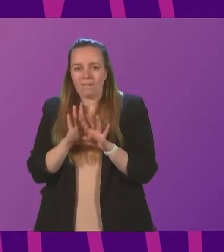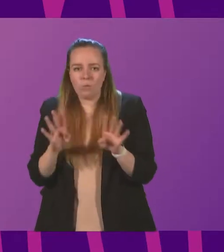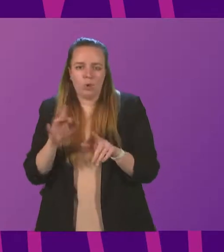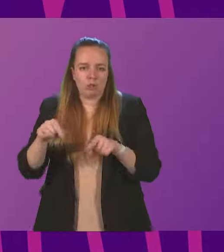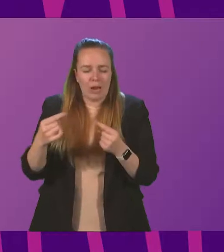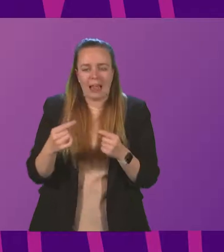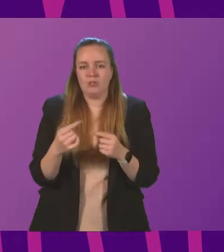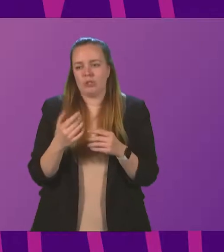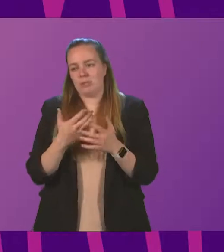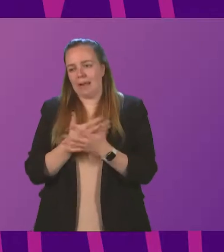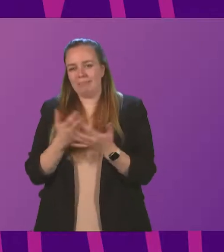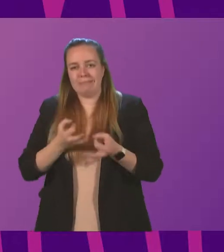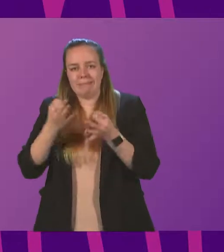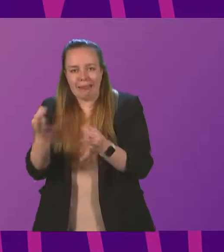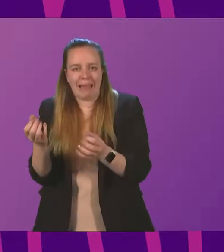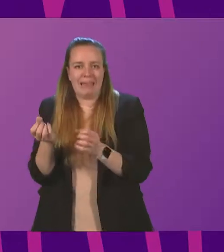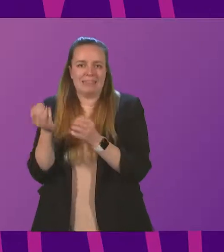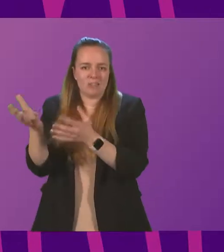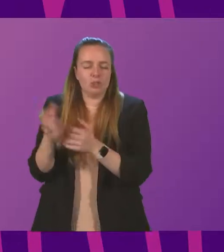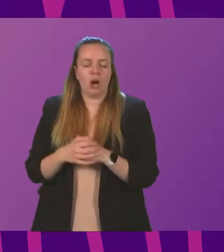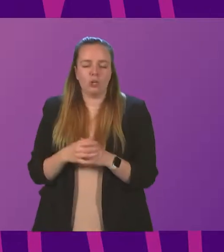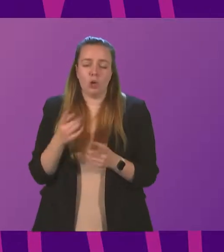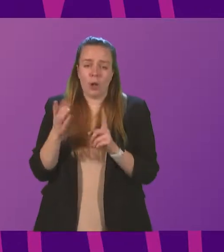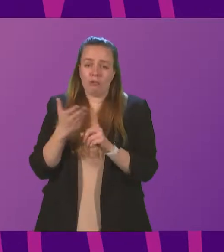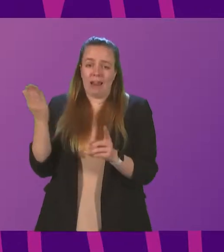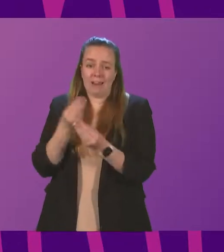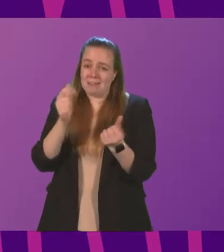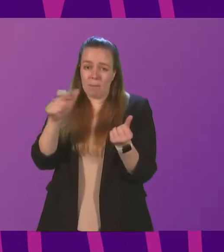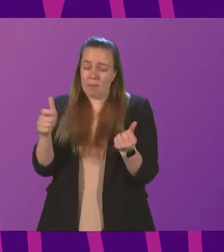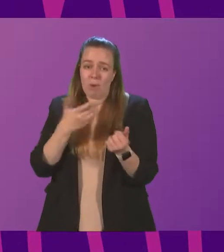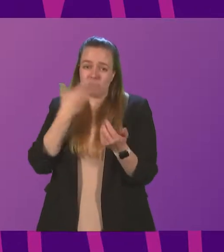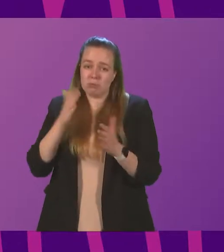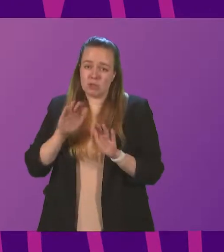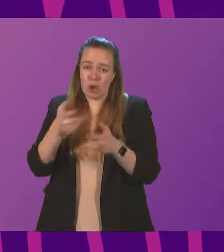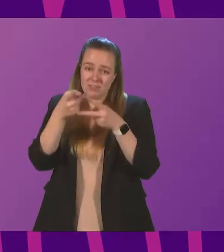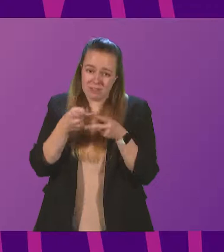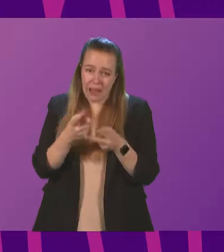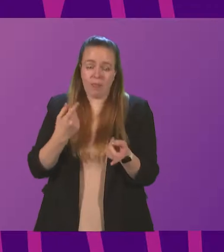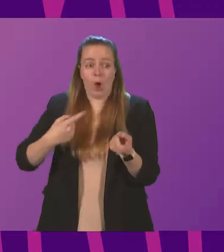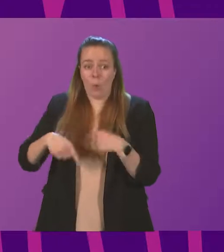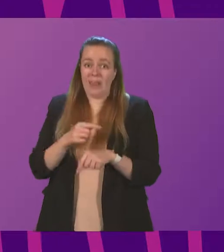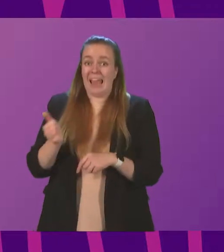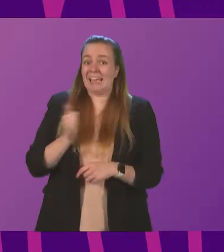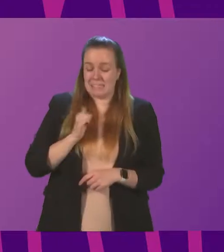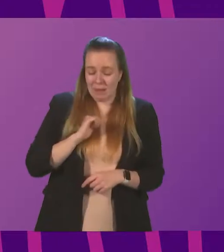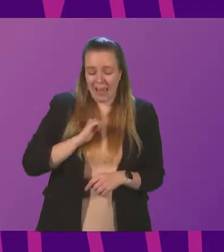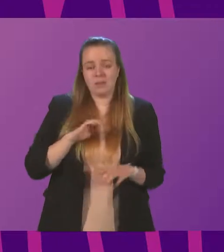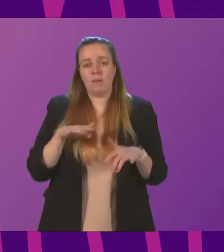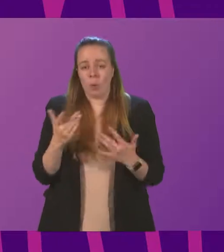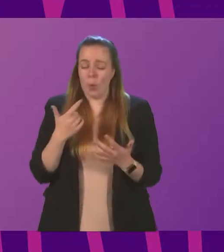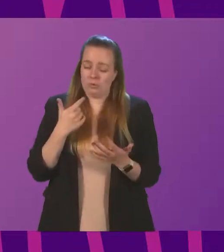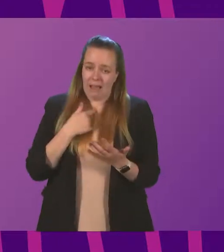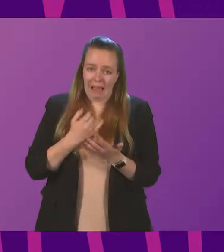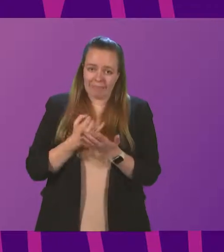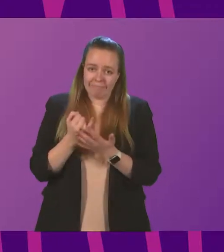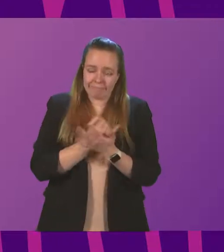of delayed discharge. We recognise that some people are not getting the service of care they, or we indeed, would expect, and of course I regret and apologise